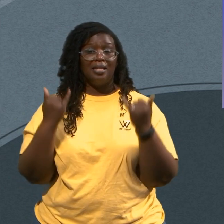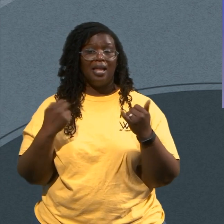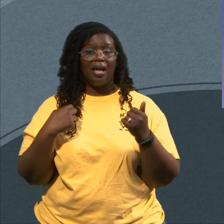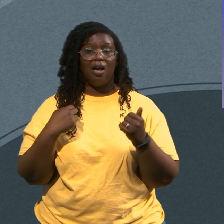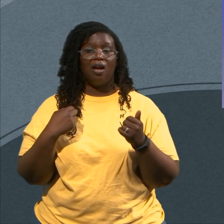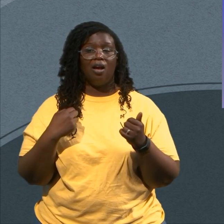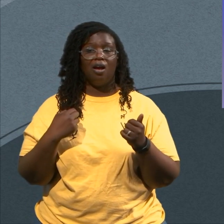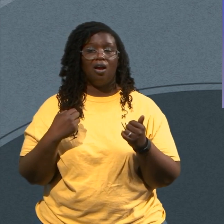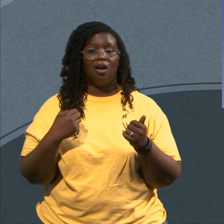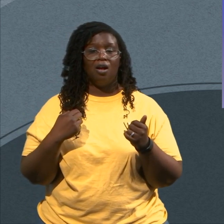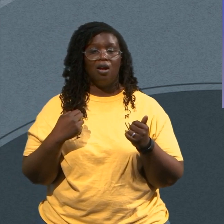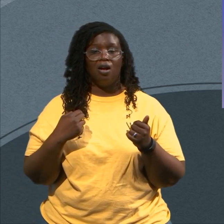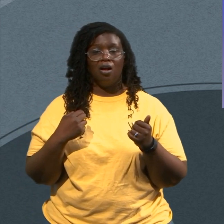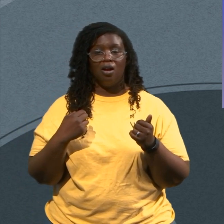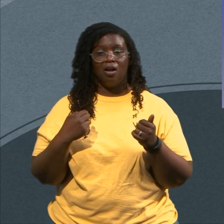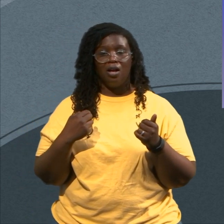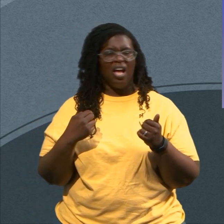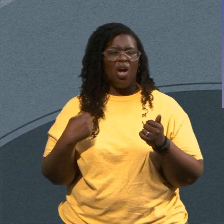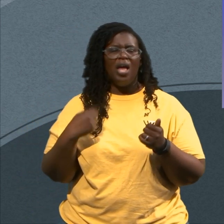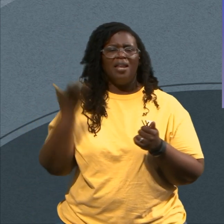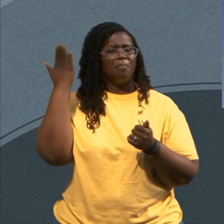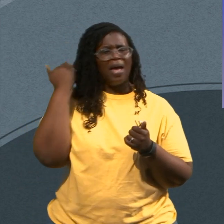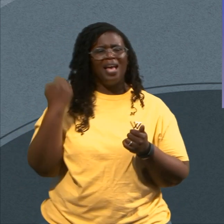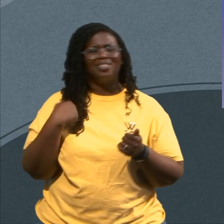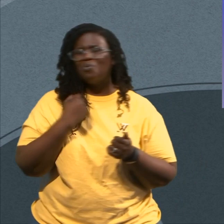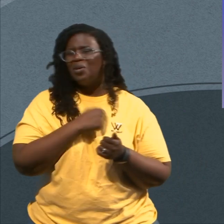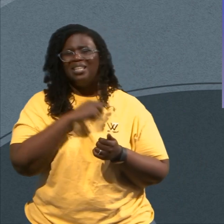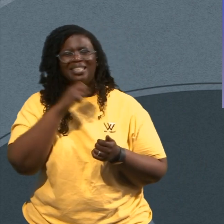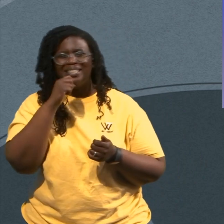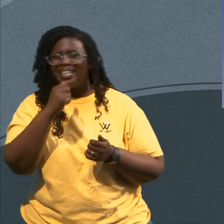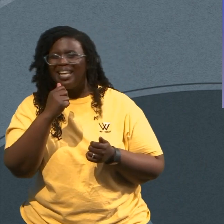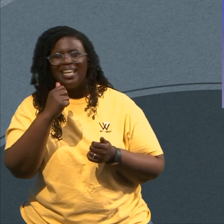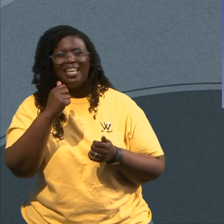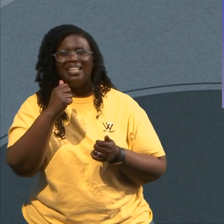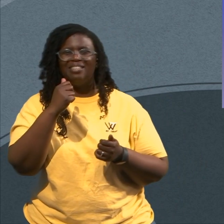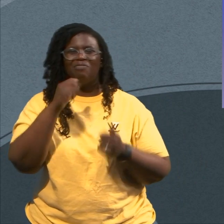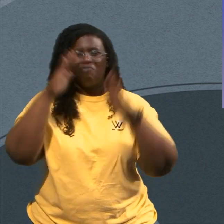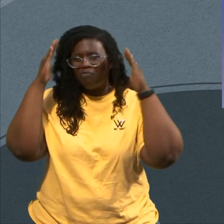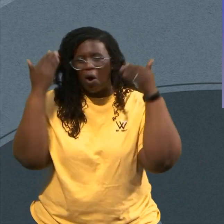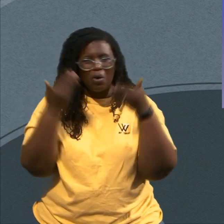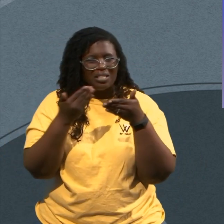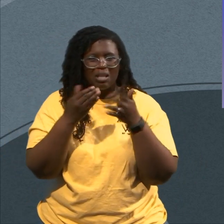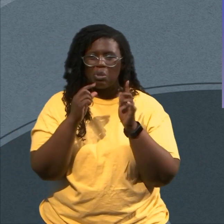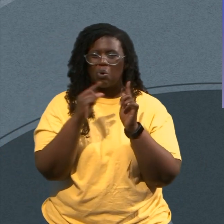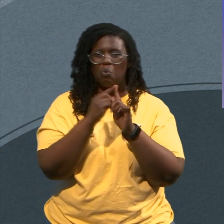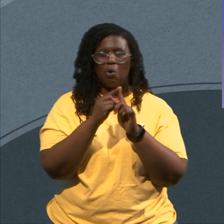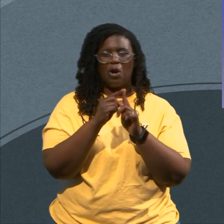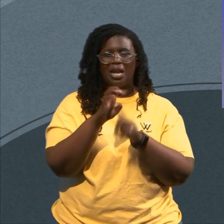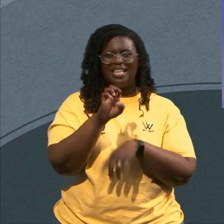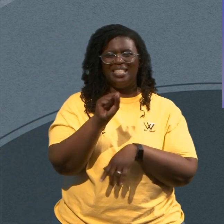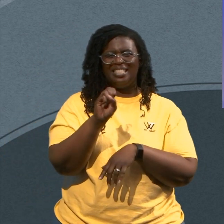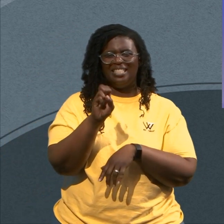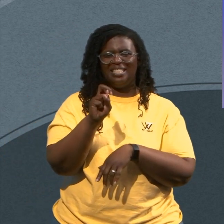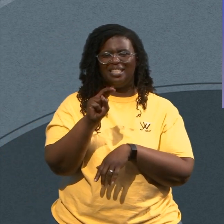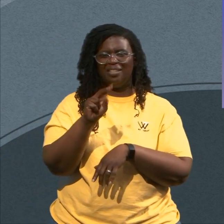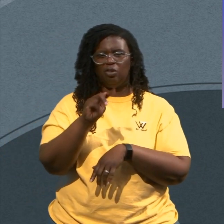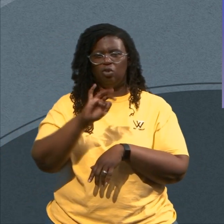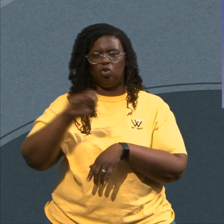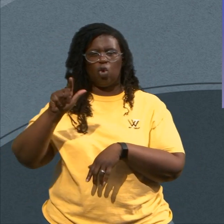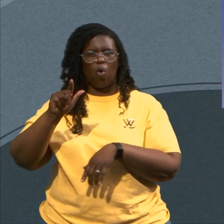And Non Essential Until Now And God Is Saying I Want You To Hit Pause So You Can Determine